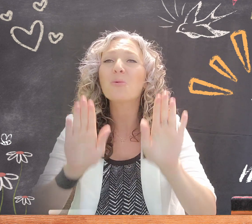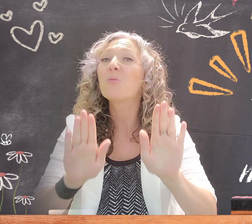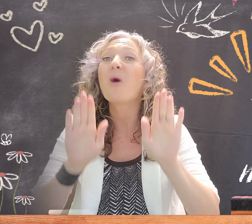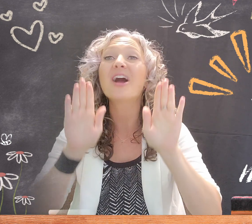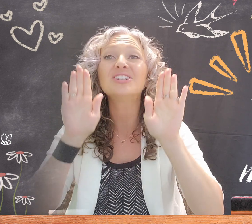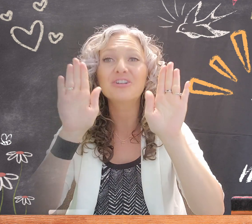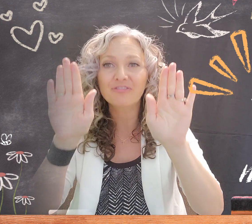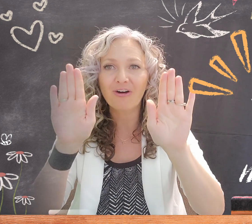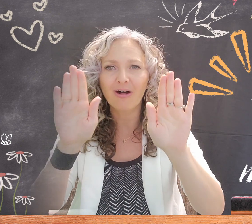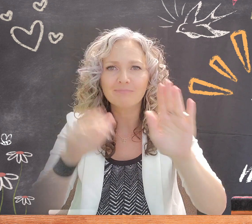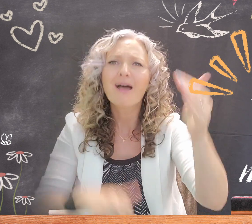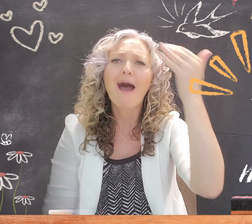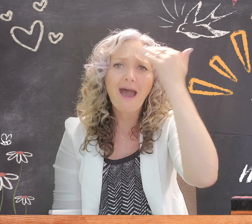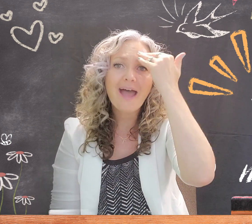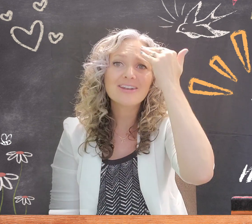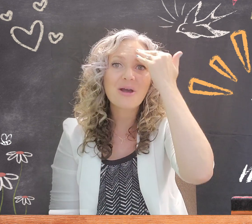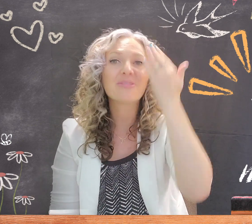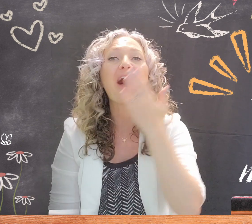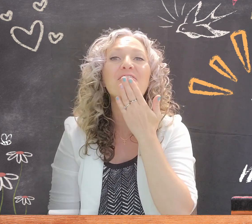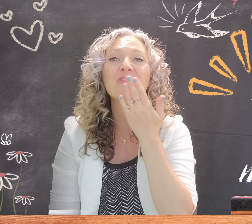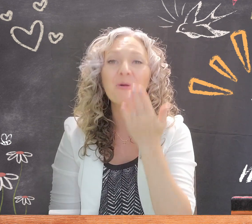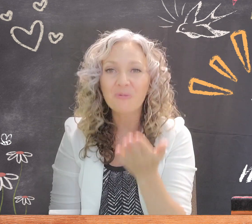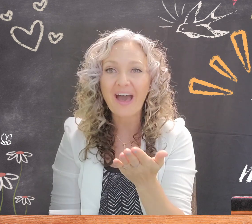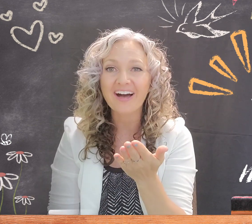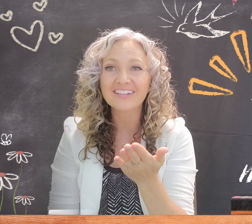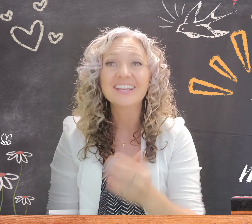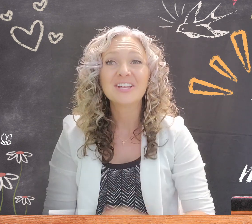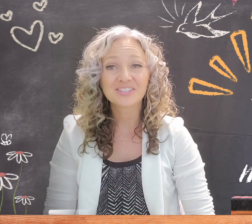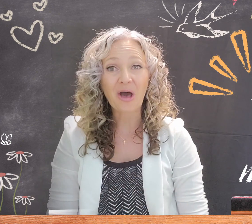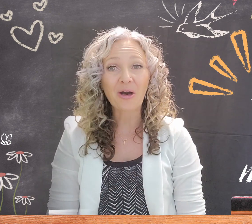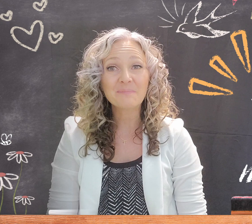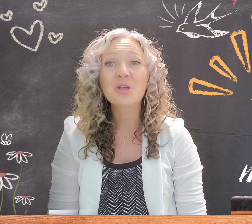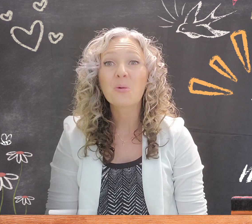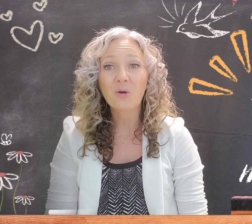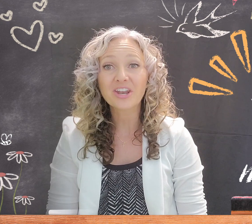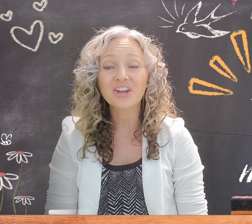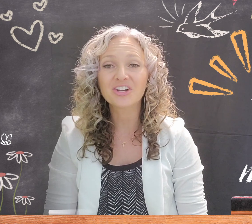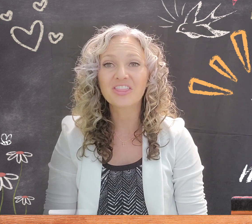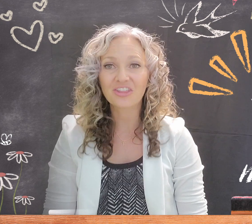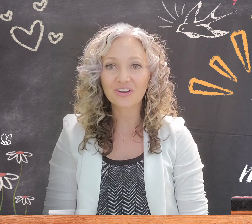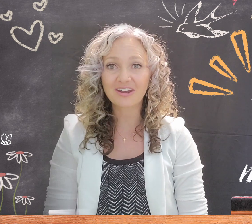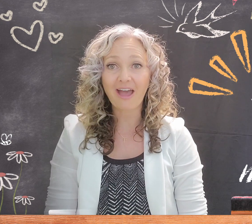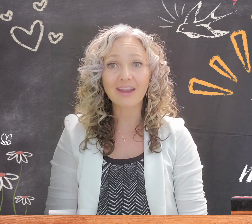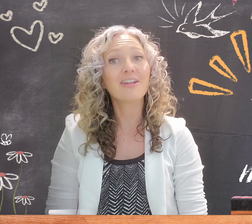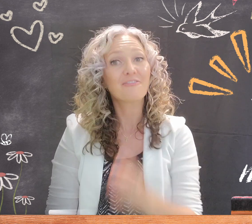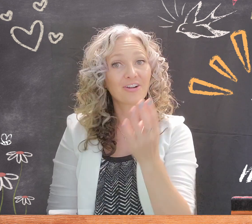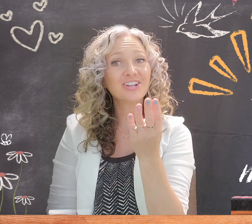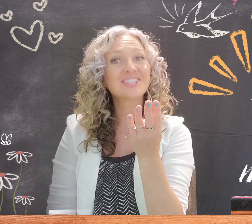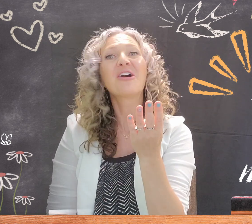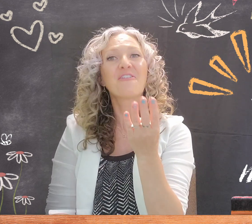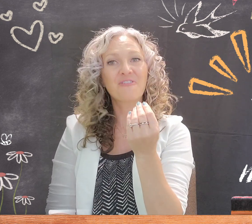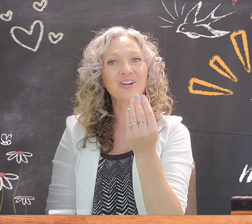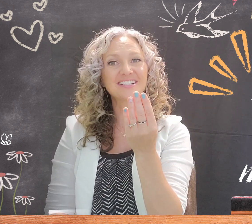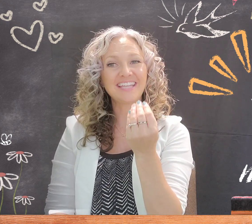wonderful. I know that full well. Psalm 139, verse 14.